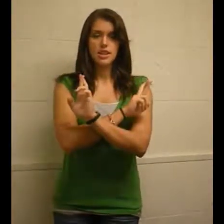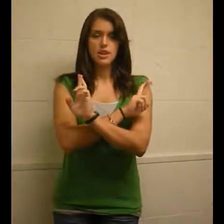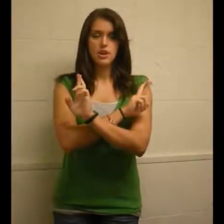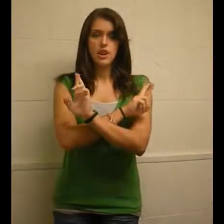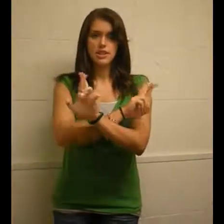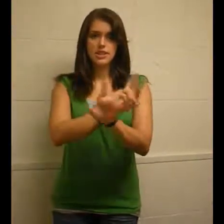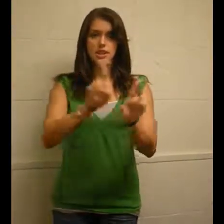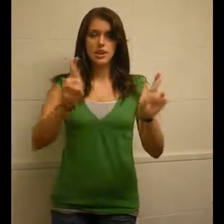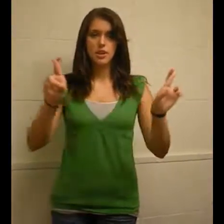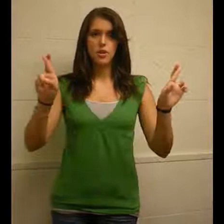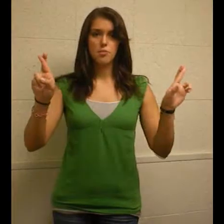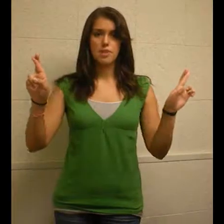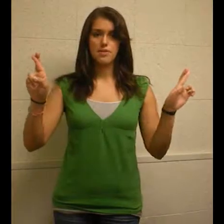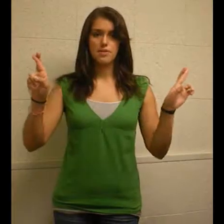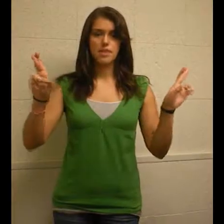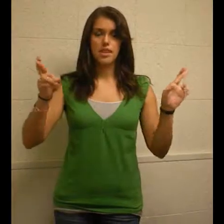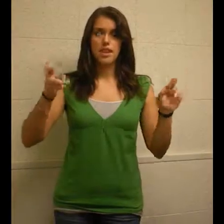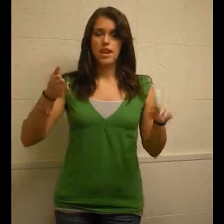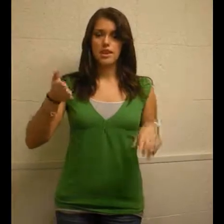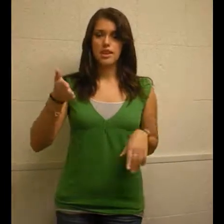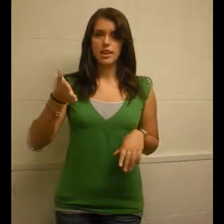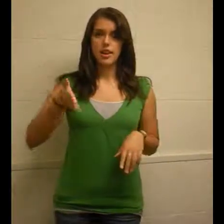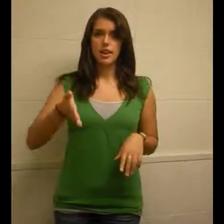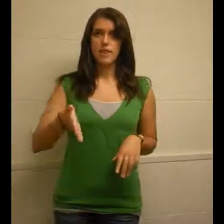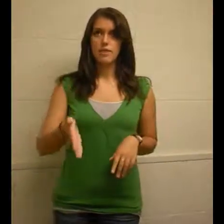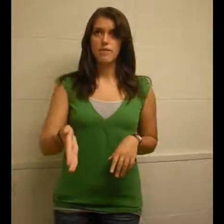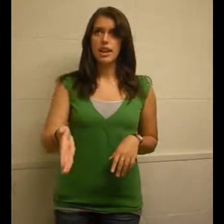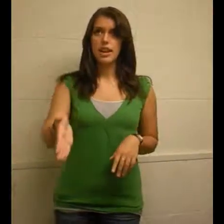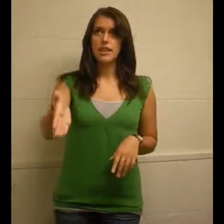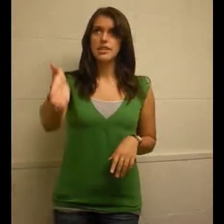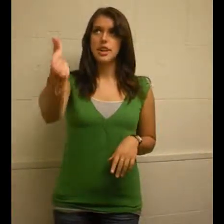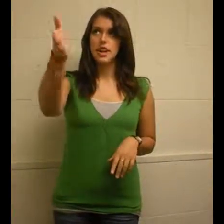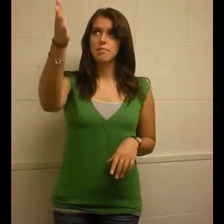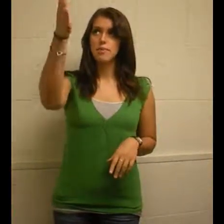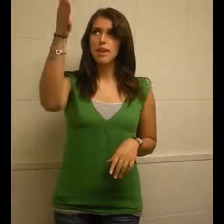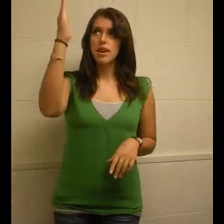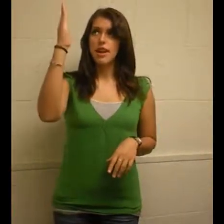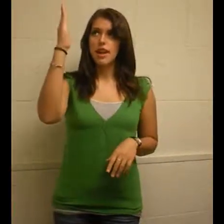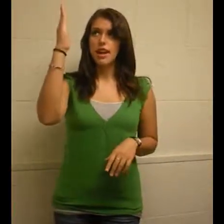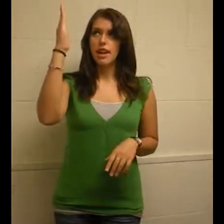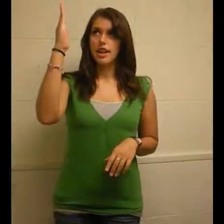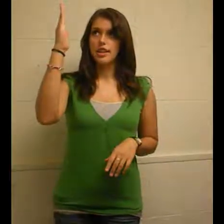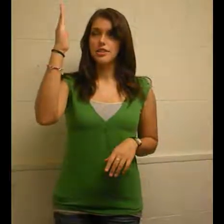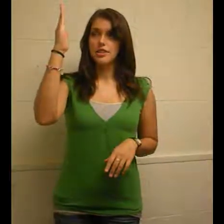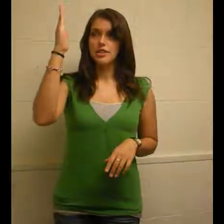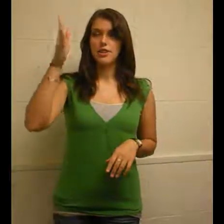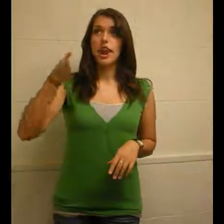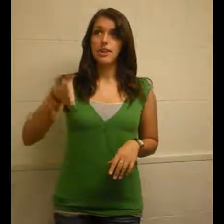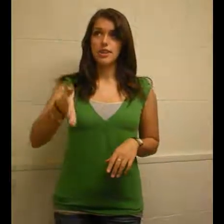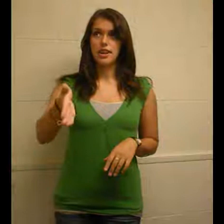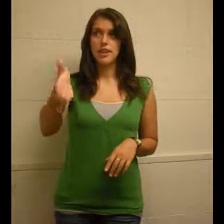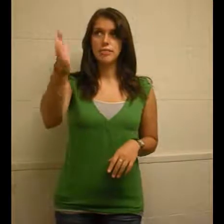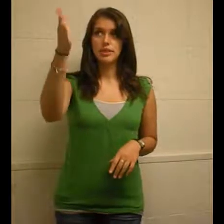crossed and then open. And then God, your right hand up, or out and up.